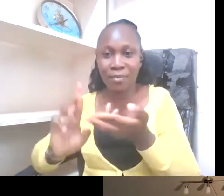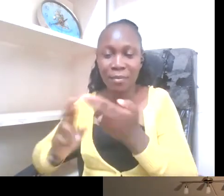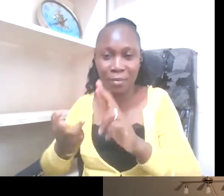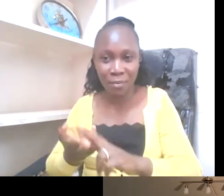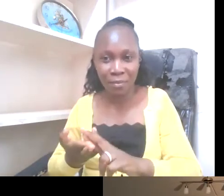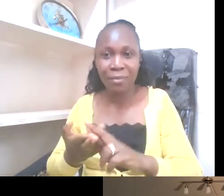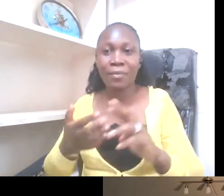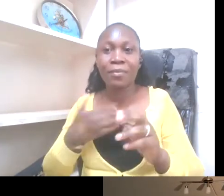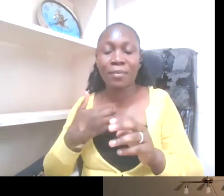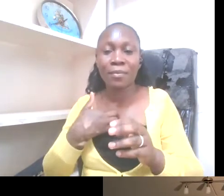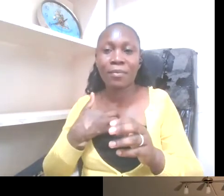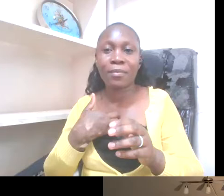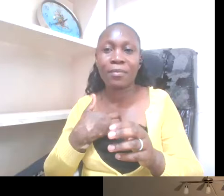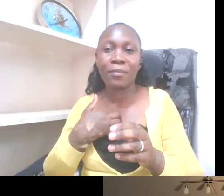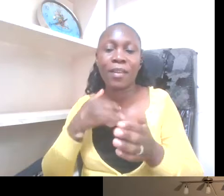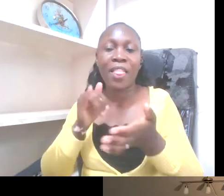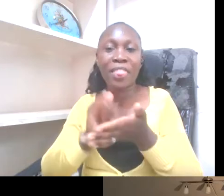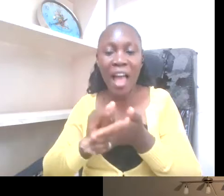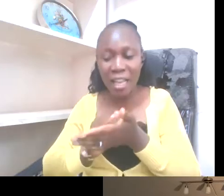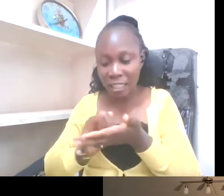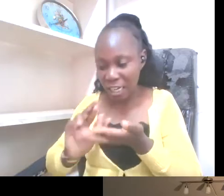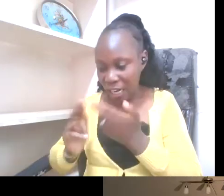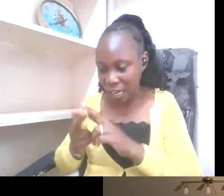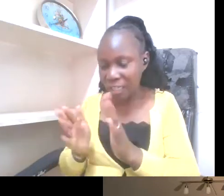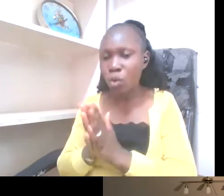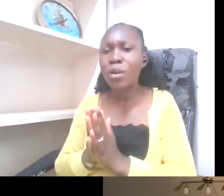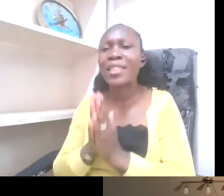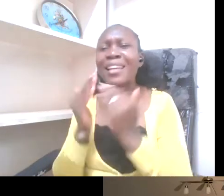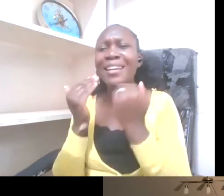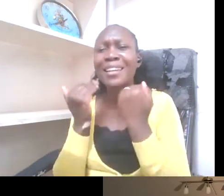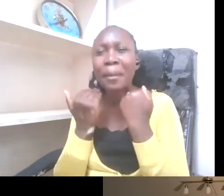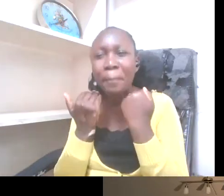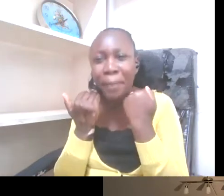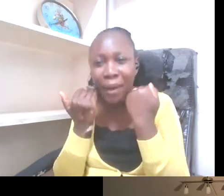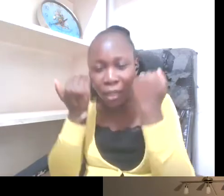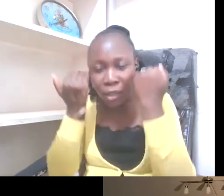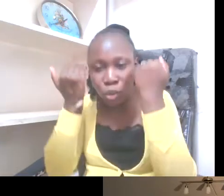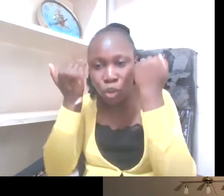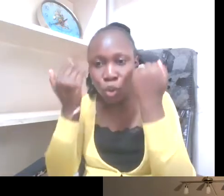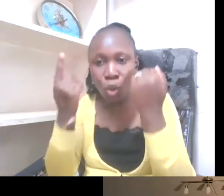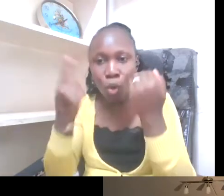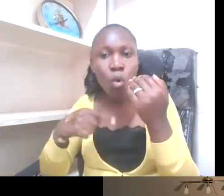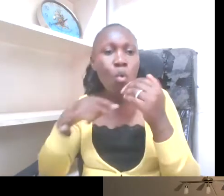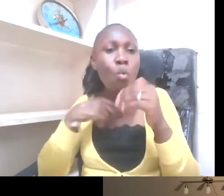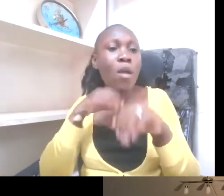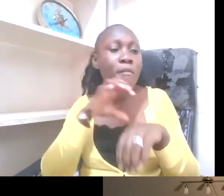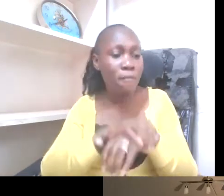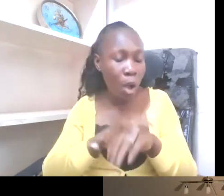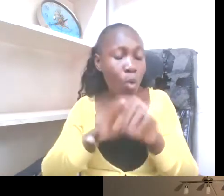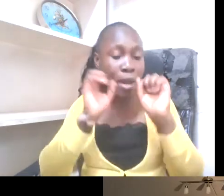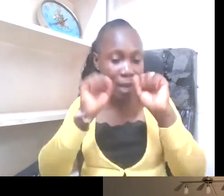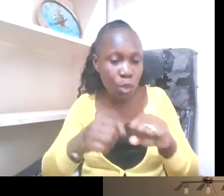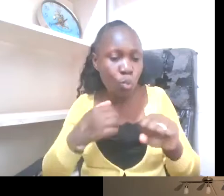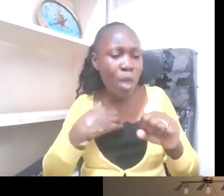correlated with depression. And we found that actually there is a correlation between mental health